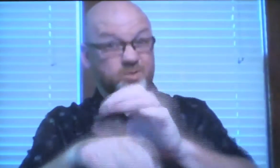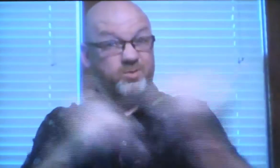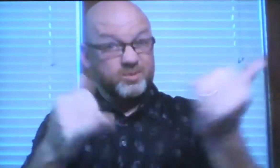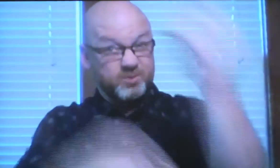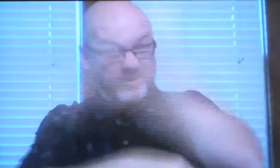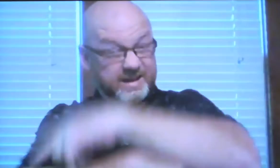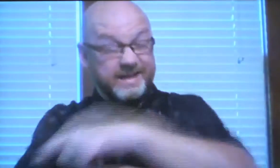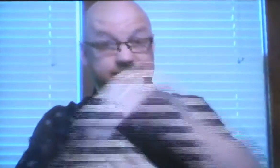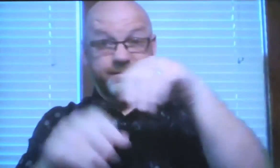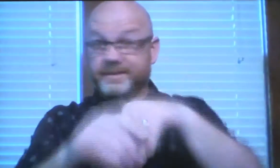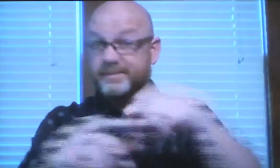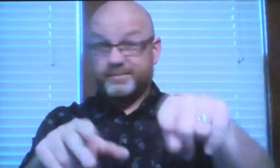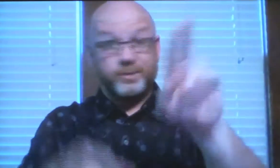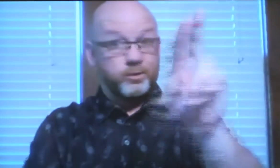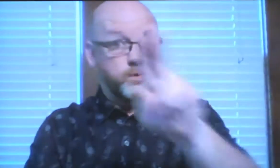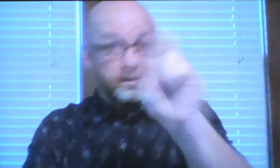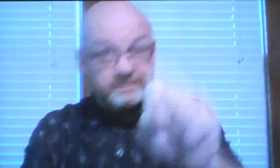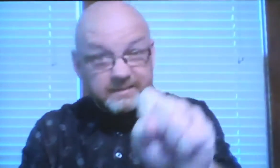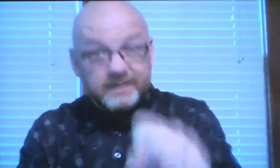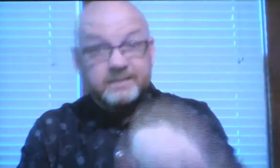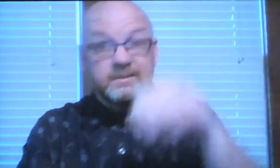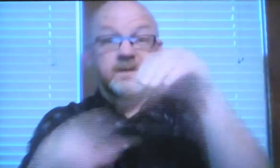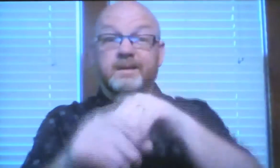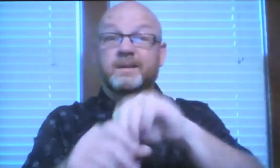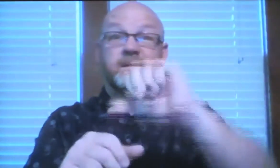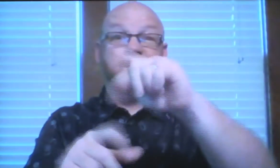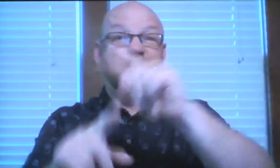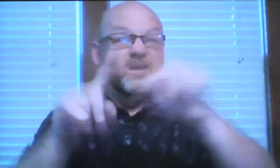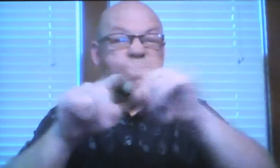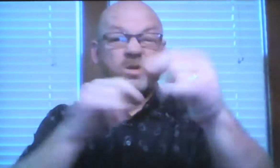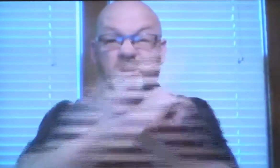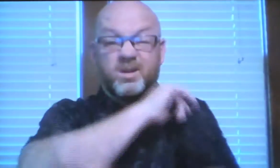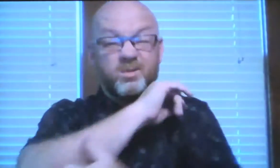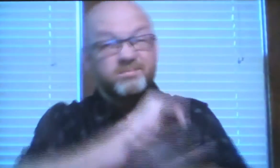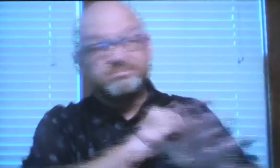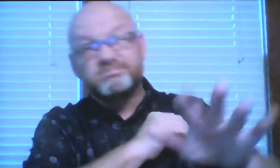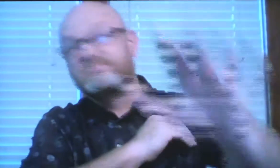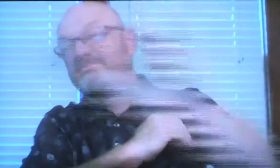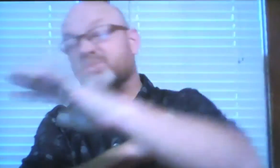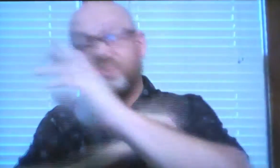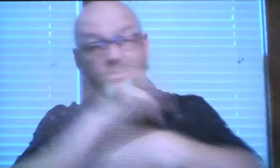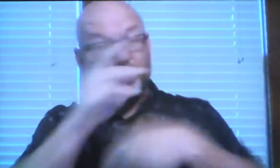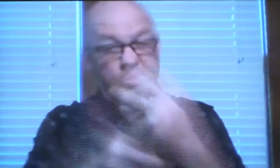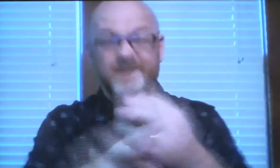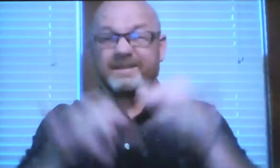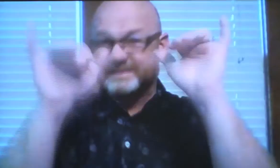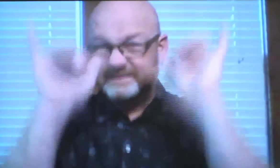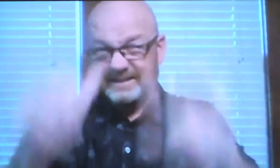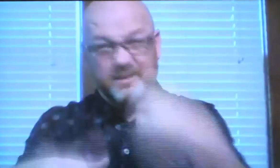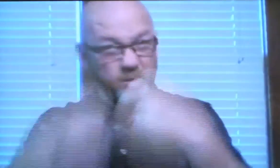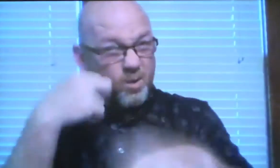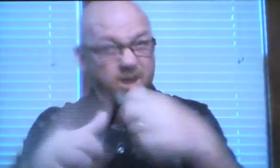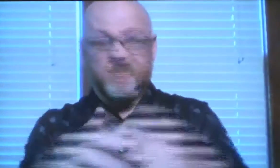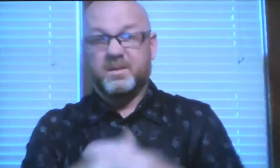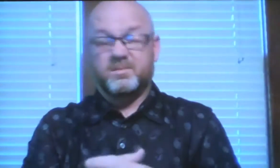You know those problems happen in churches today in the United States. Or in other countries where there are churches. The same